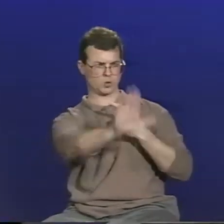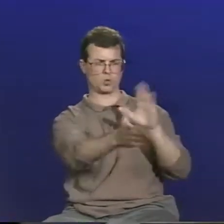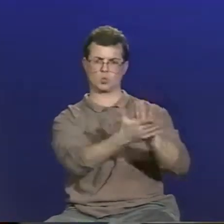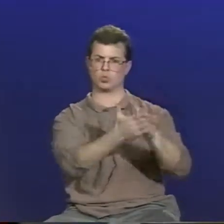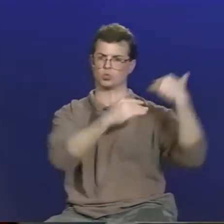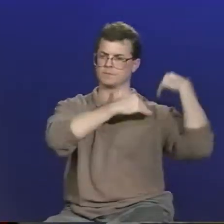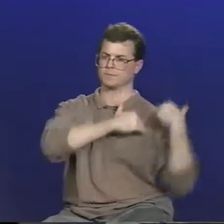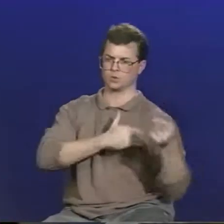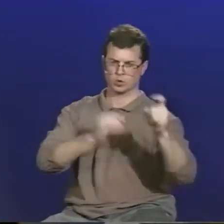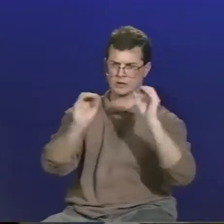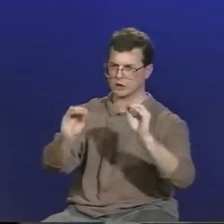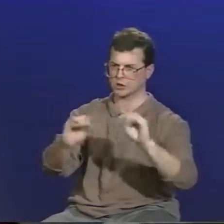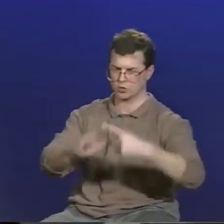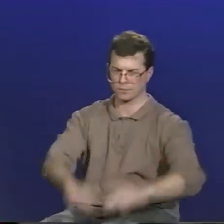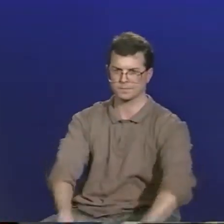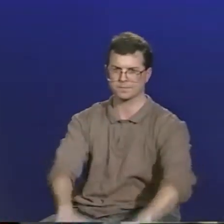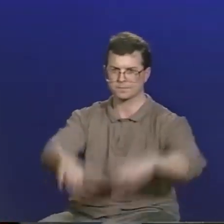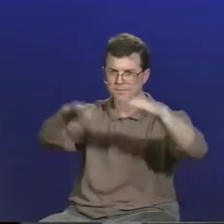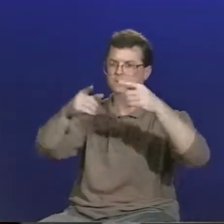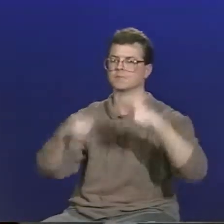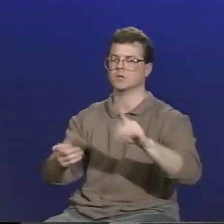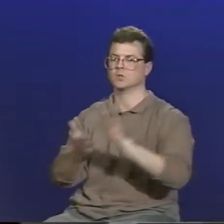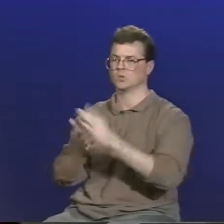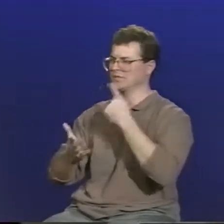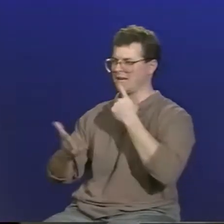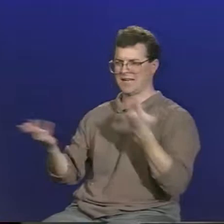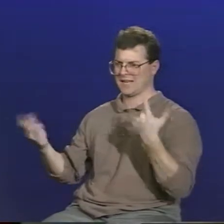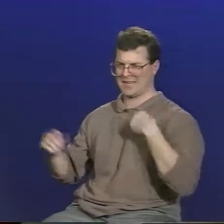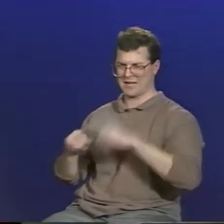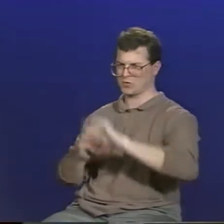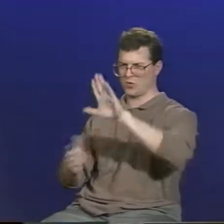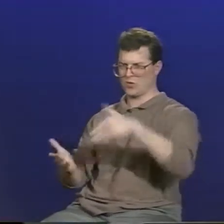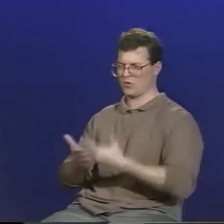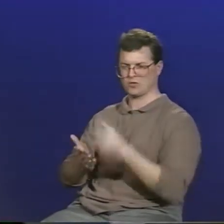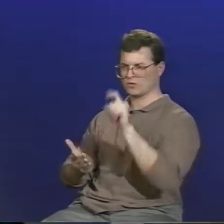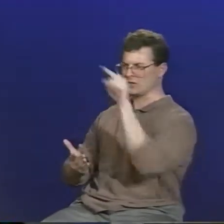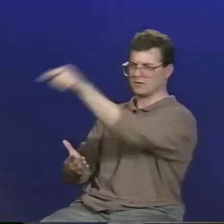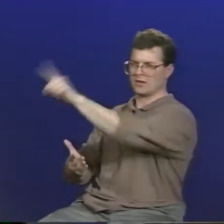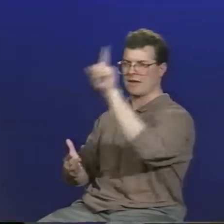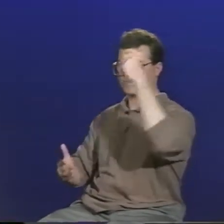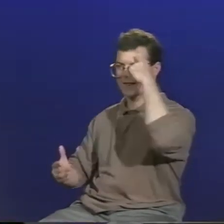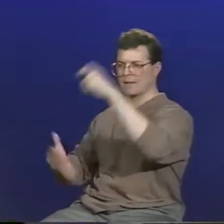The business community faults the school because they see the students for so much of their lives.